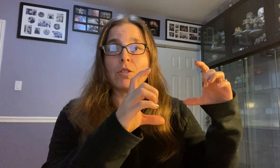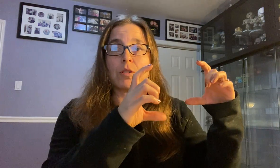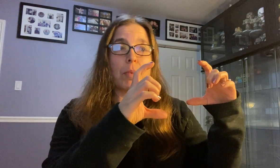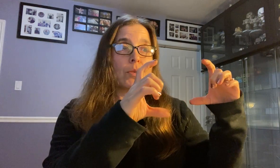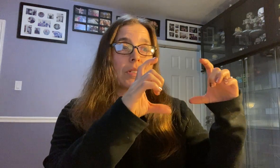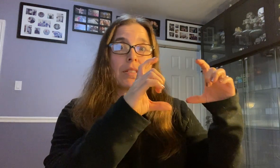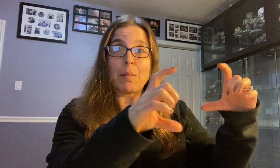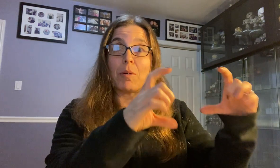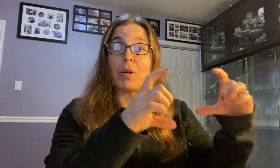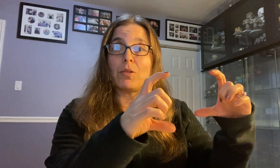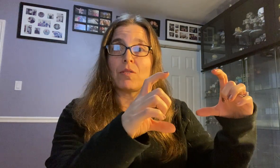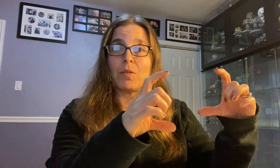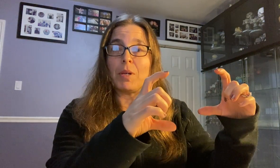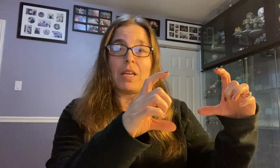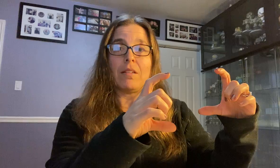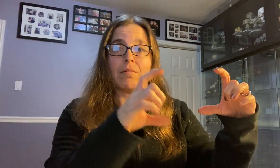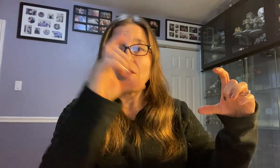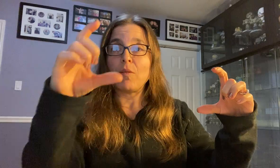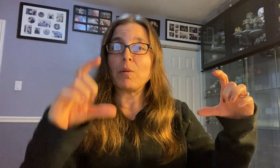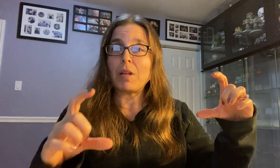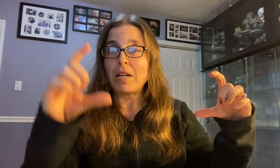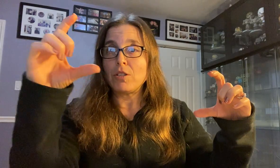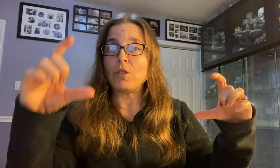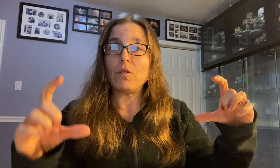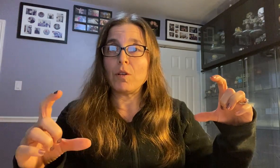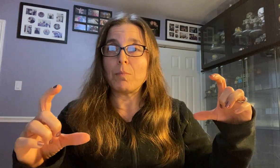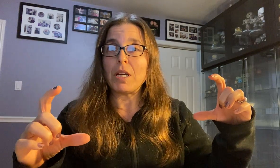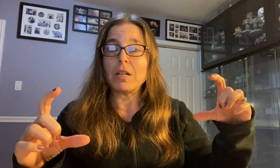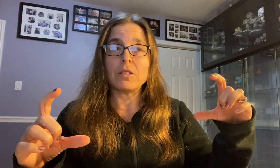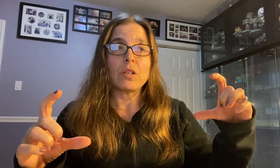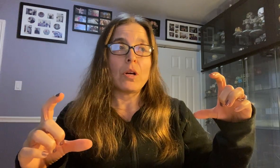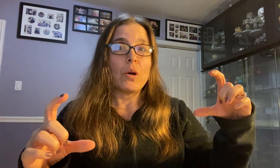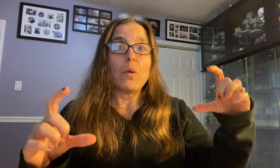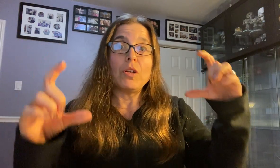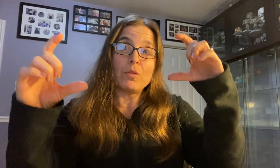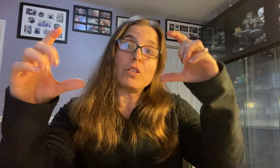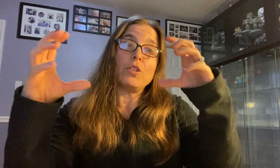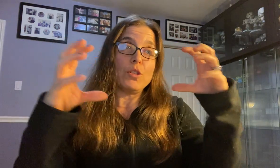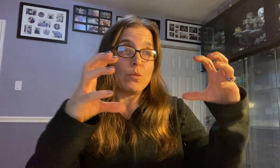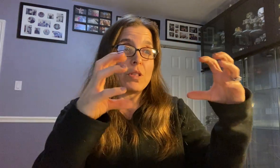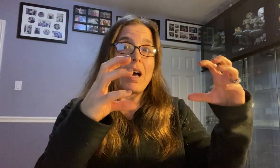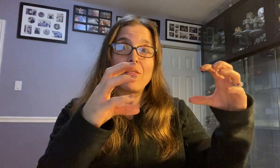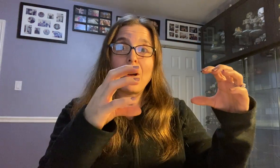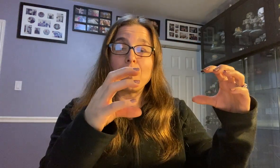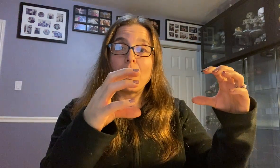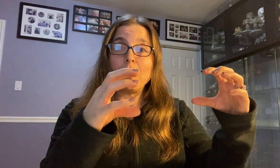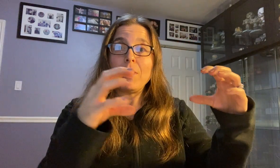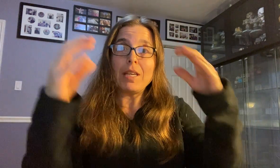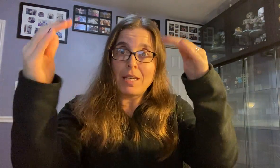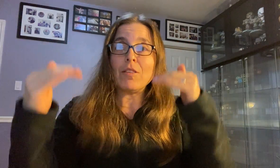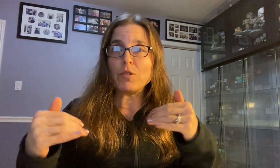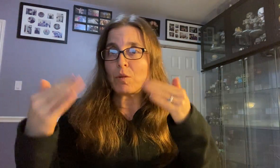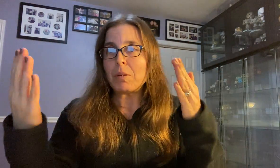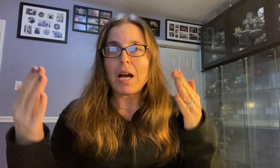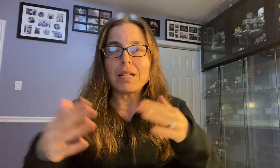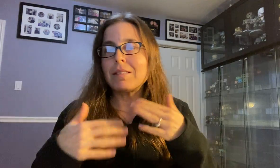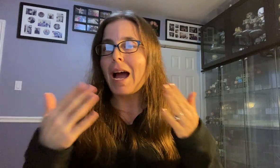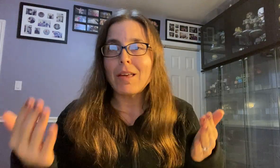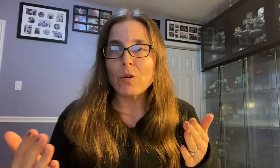just post a separate post for B and then reply to two of your peers. Or you can use that part B in those replies. Either